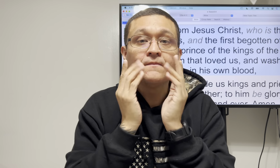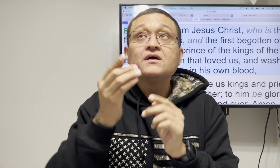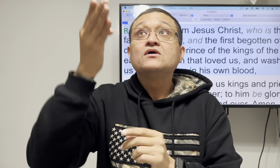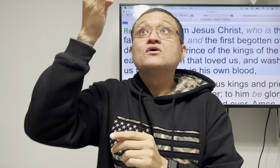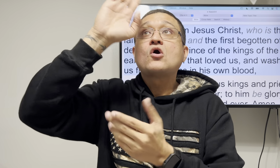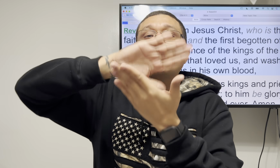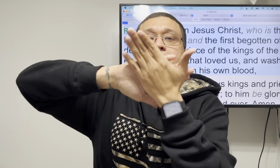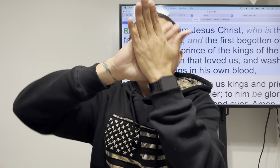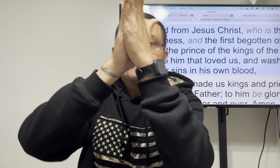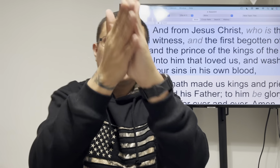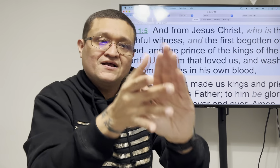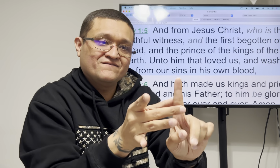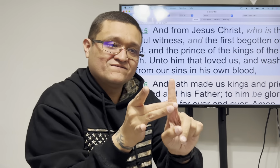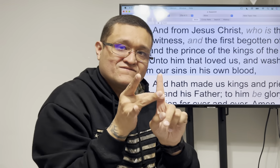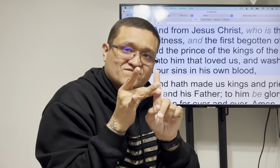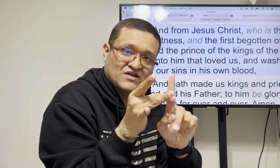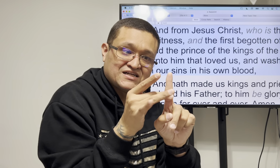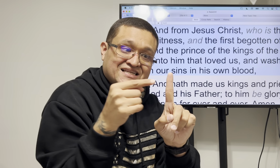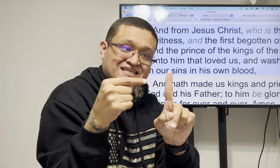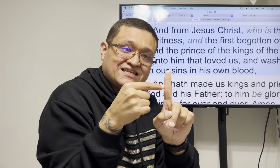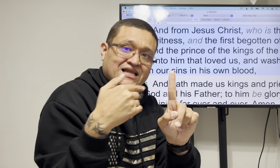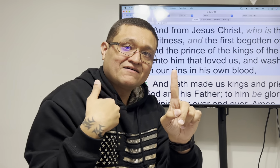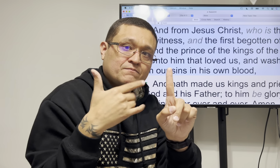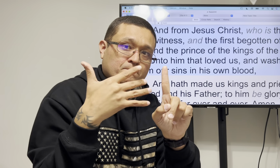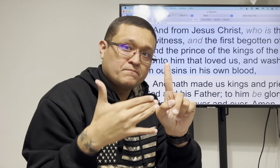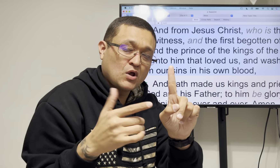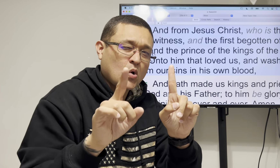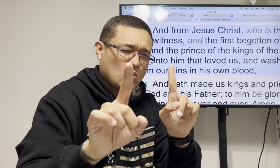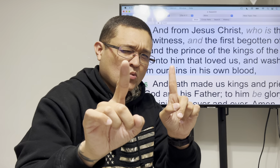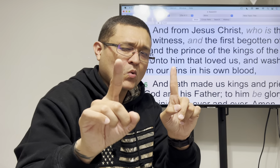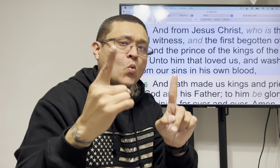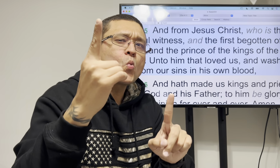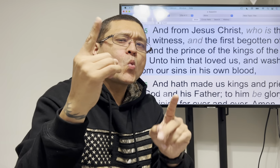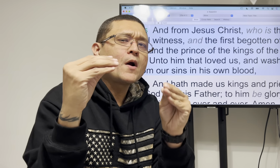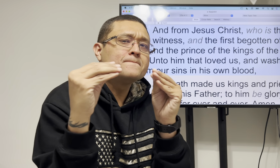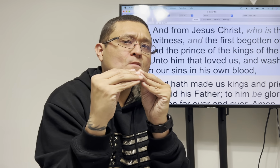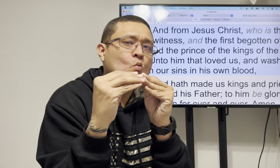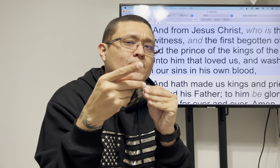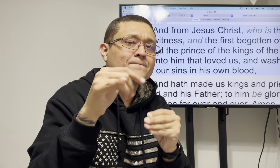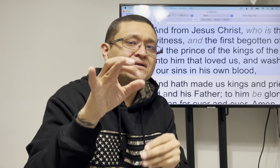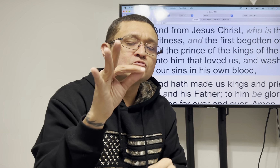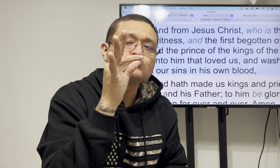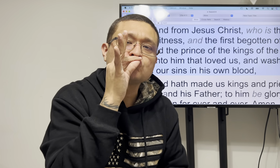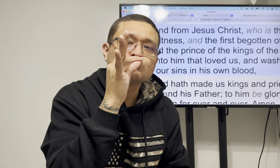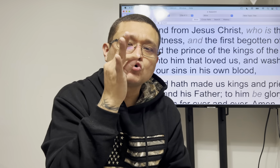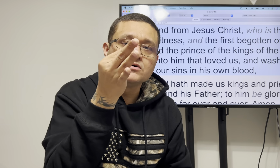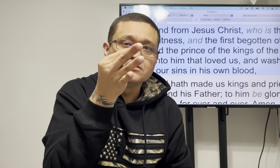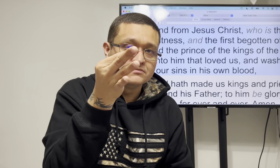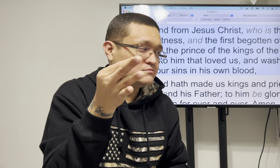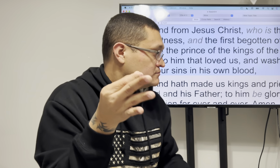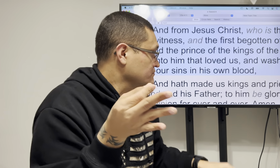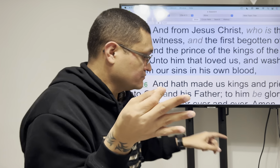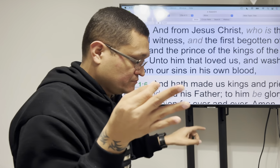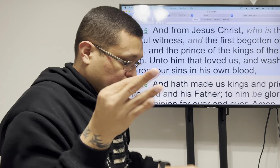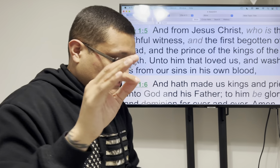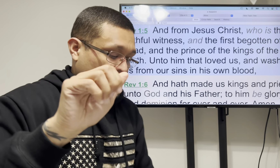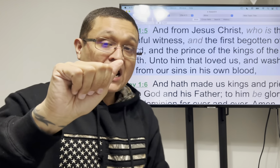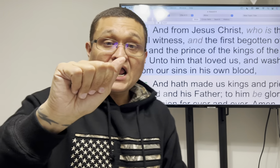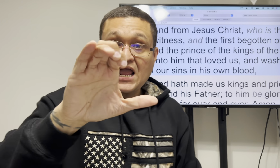he doesn't have that physical flesh anymore and that's why he needed to become flesh flesh so let's look at this